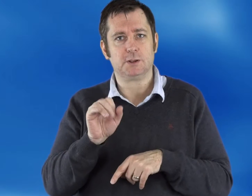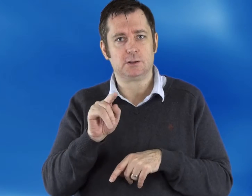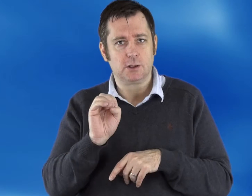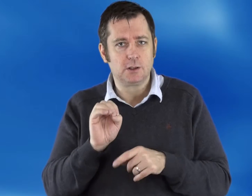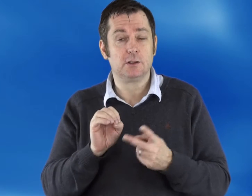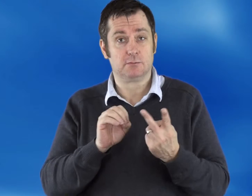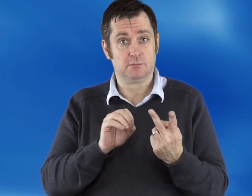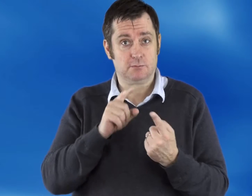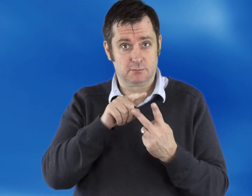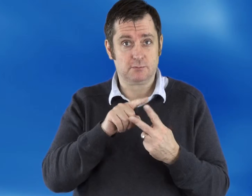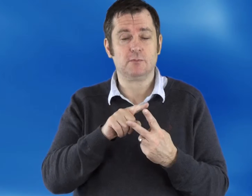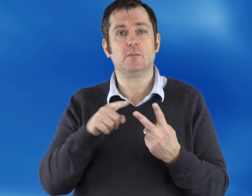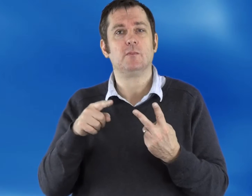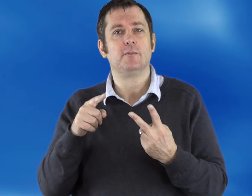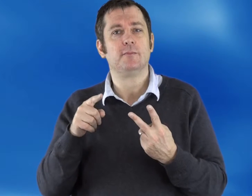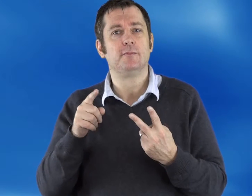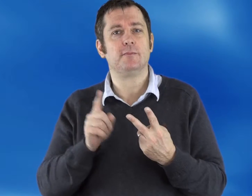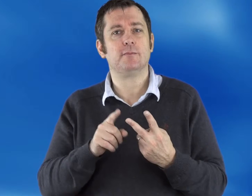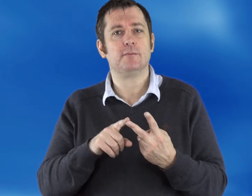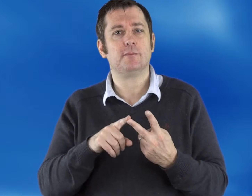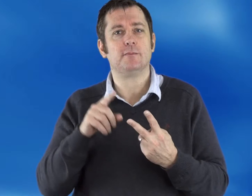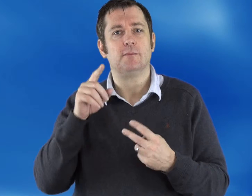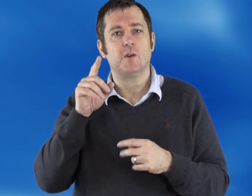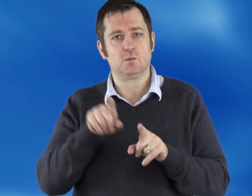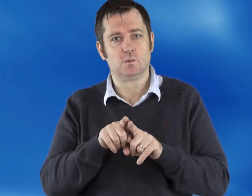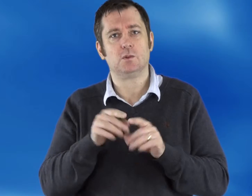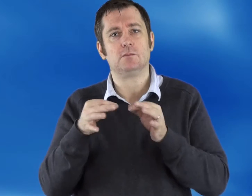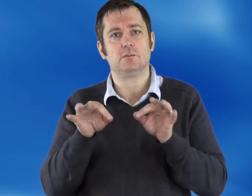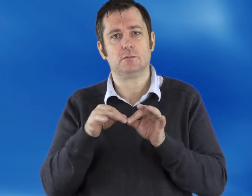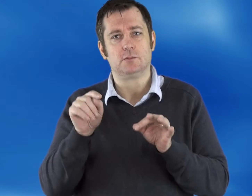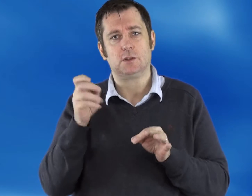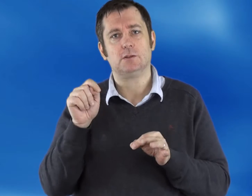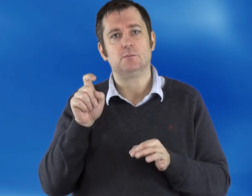And the other one states that the written text should be included in conjunction with the sign language interpretation.